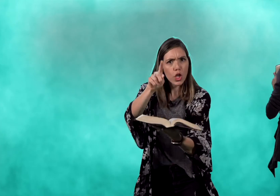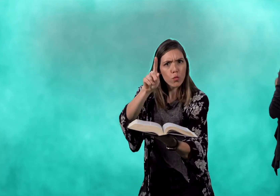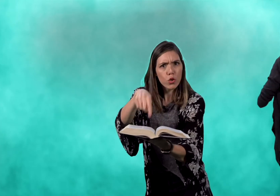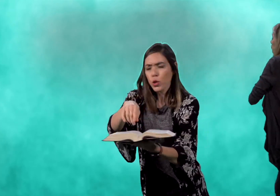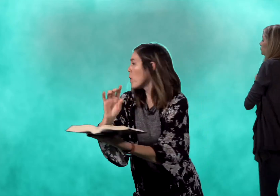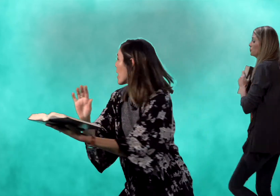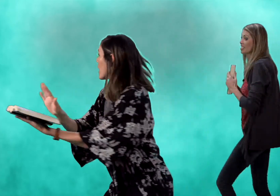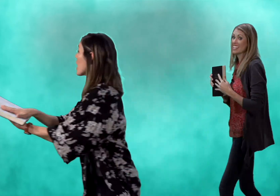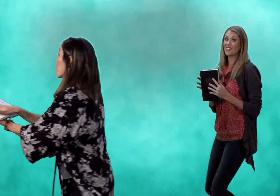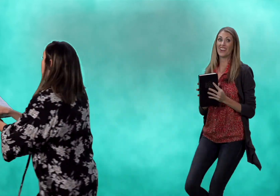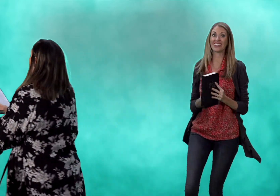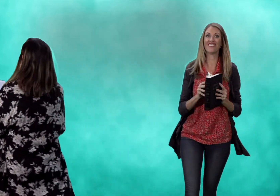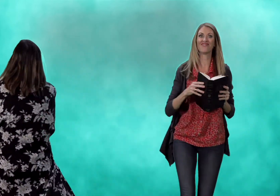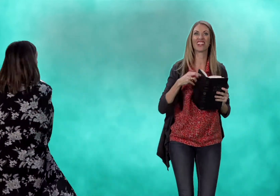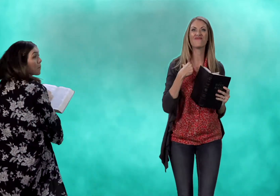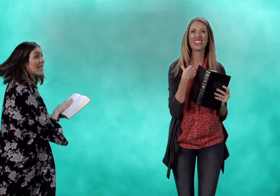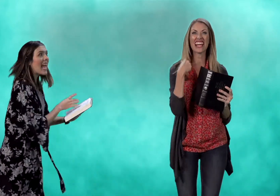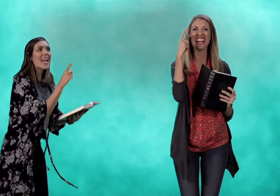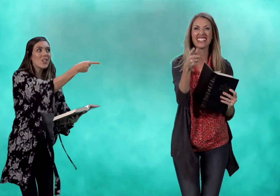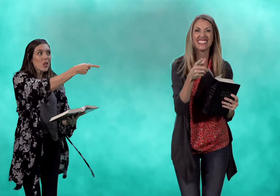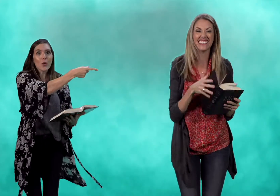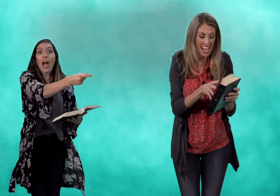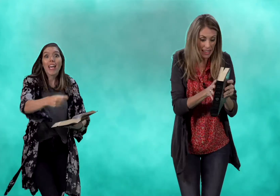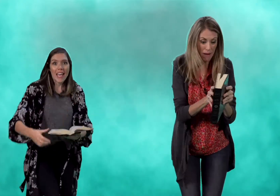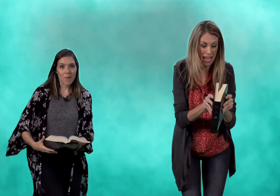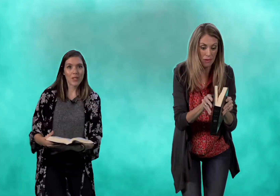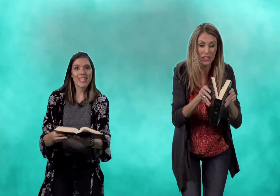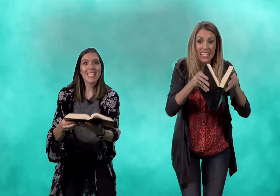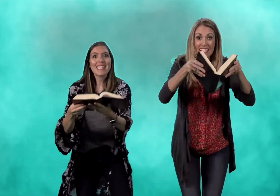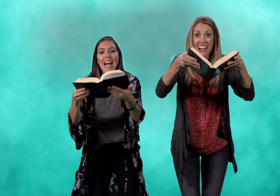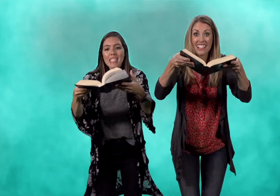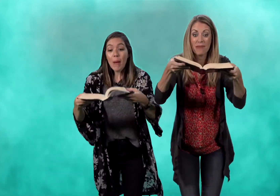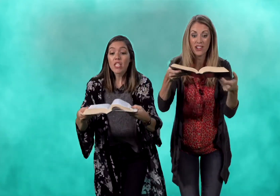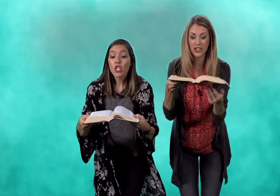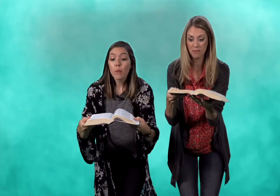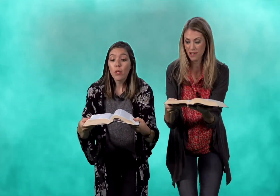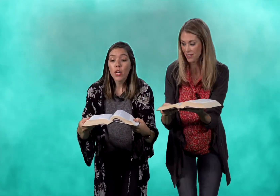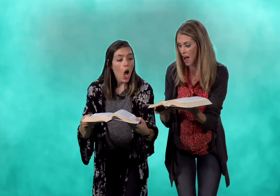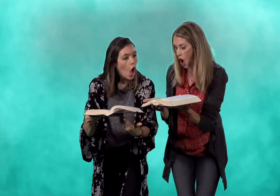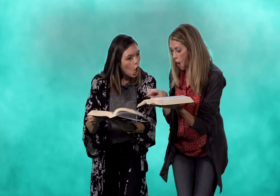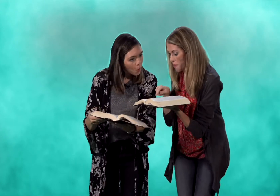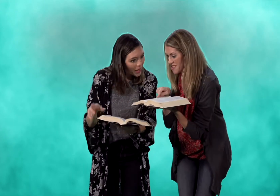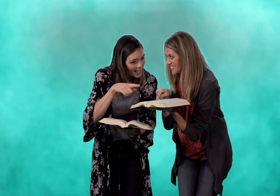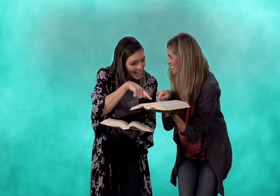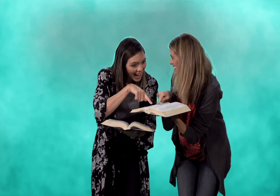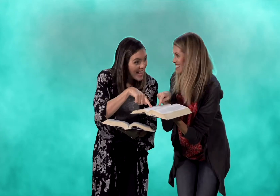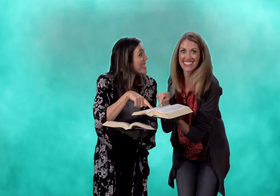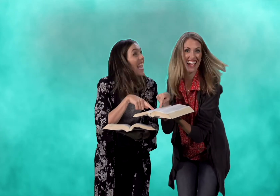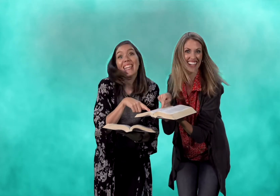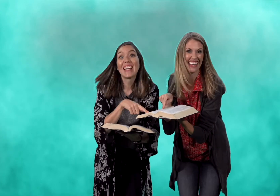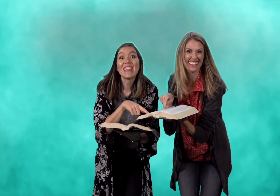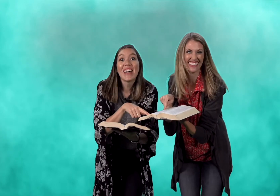go them for me and you the bible is god special book open it and take a look